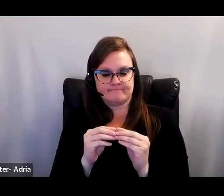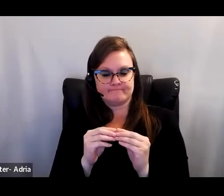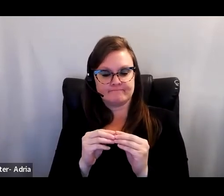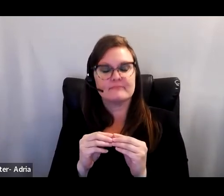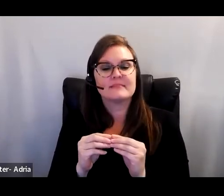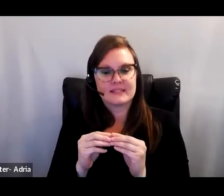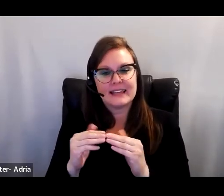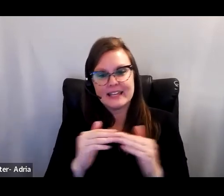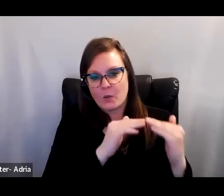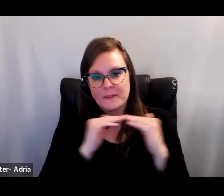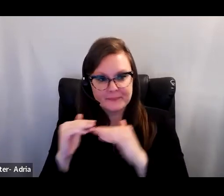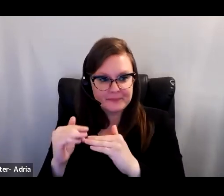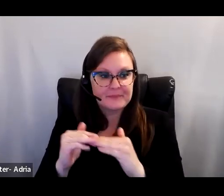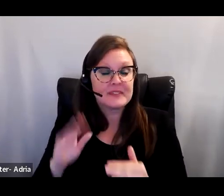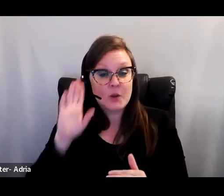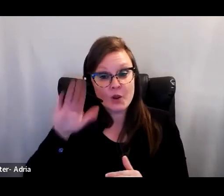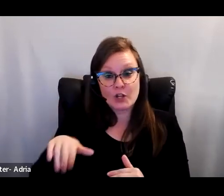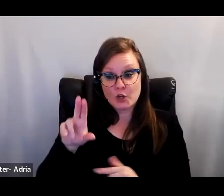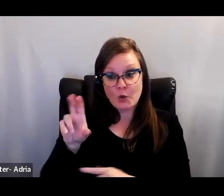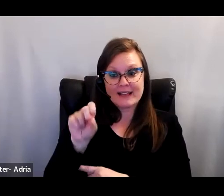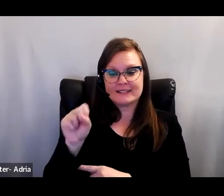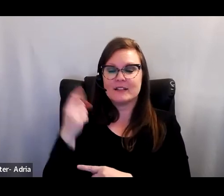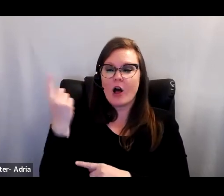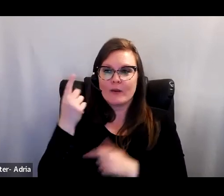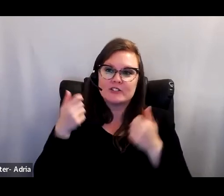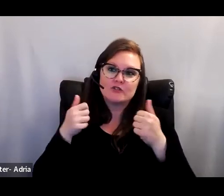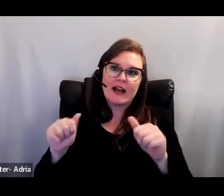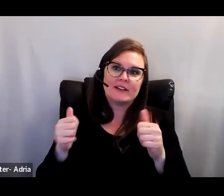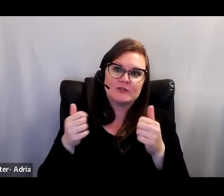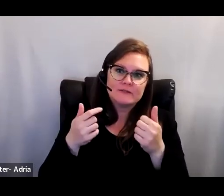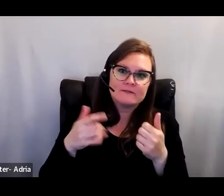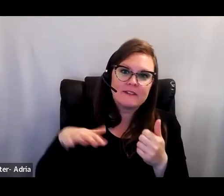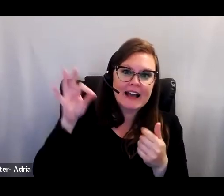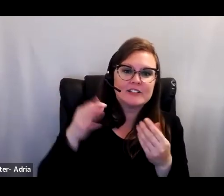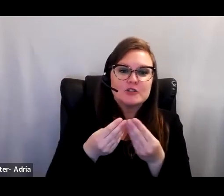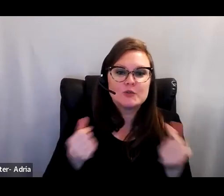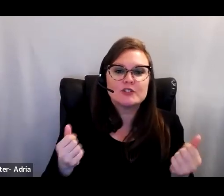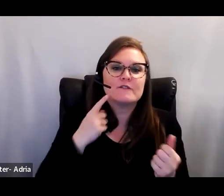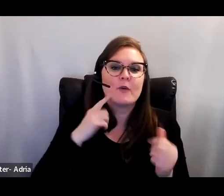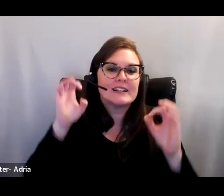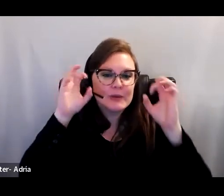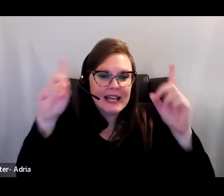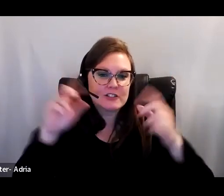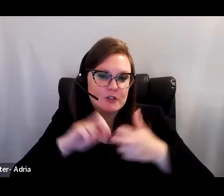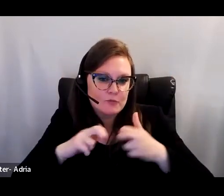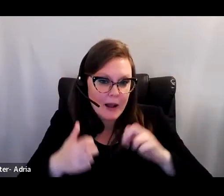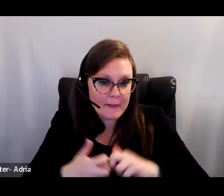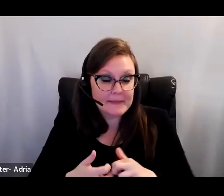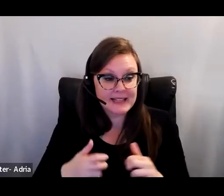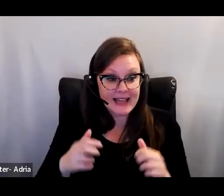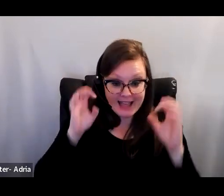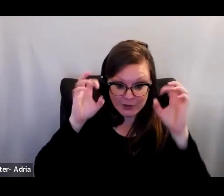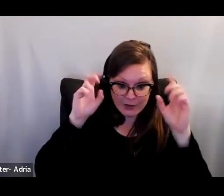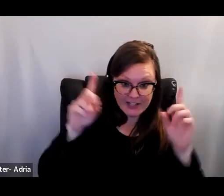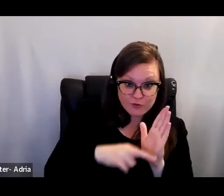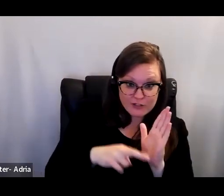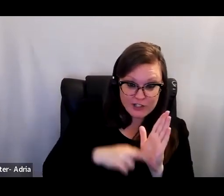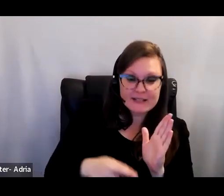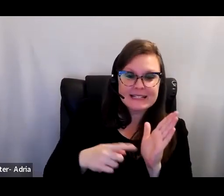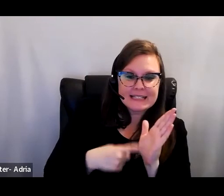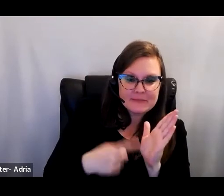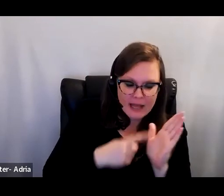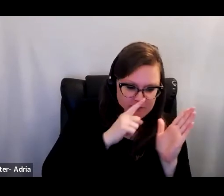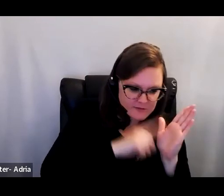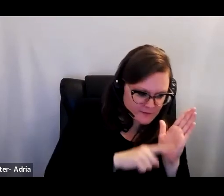focused on its search for solutions to educational problems. Education researchers in the U.S. often focus mainly on the work of other U.S.